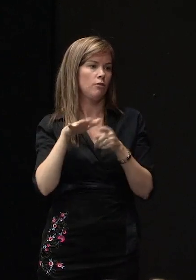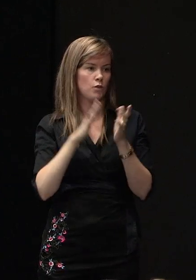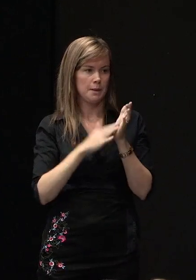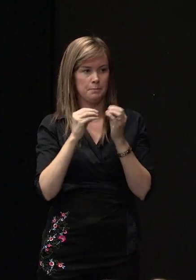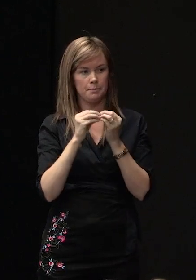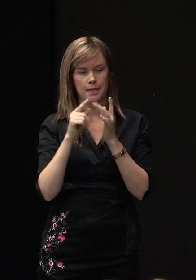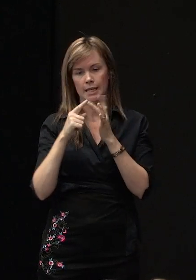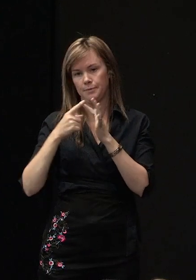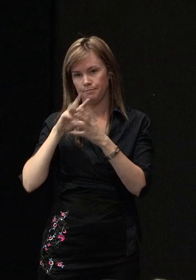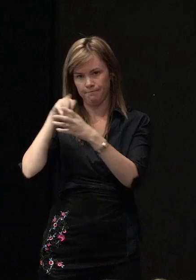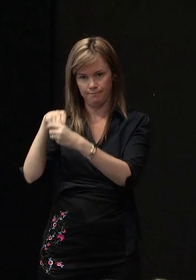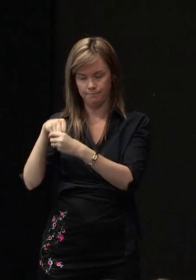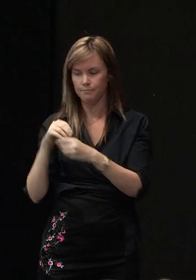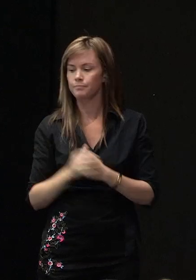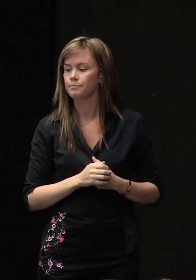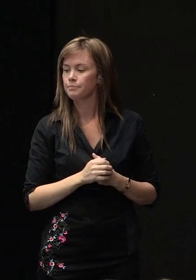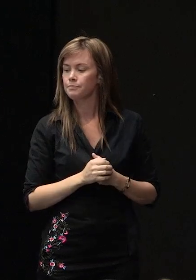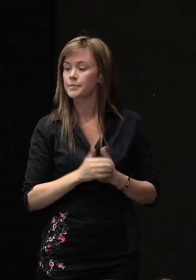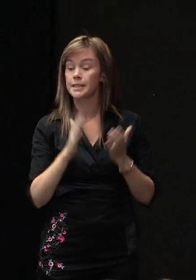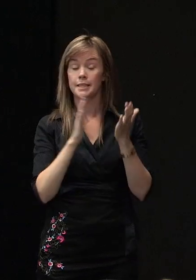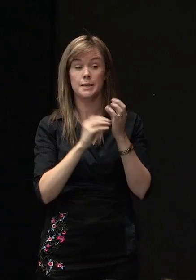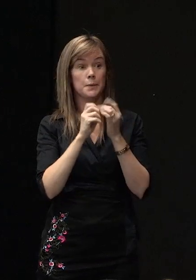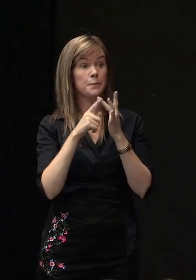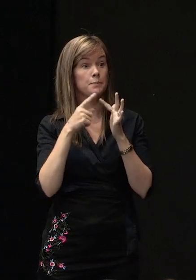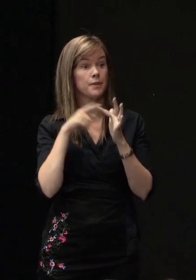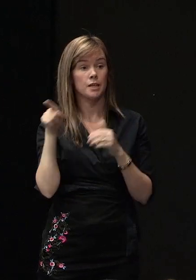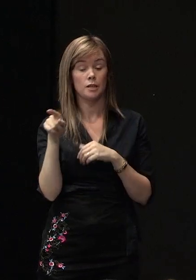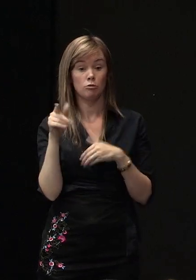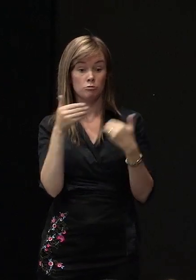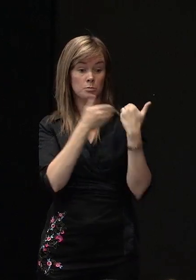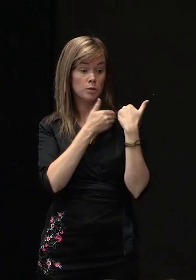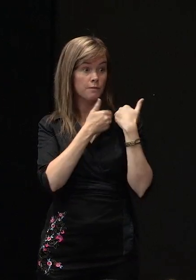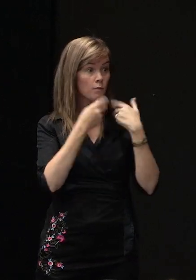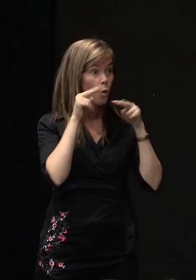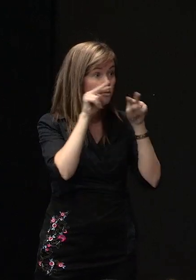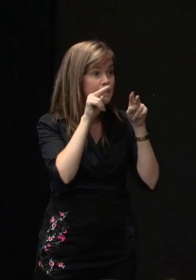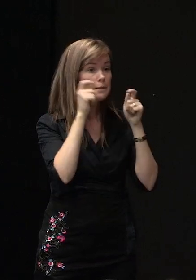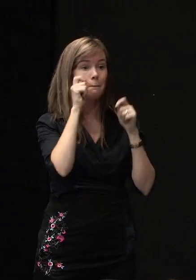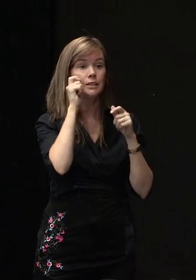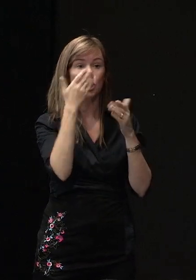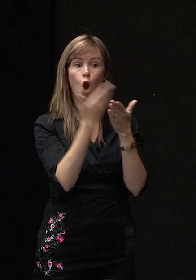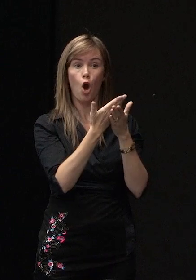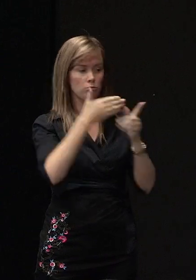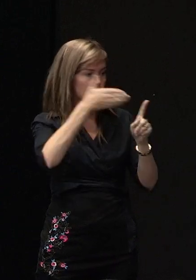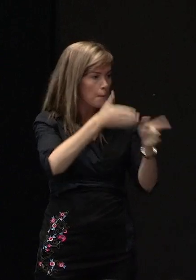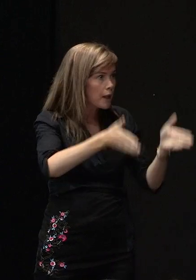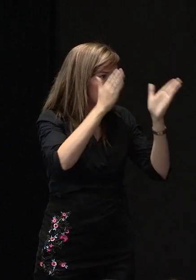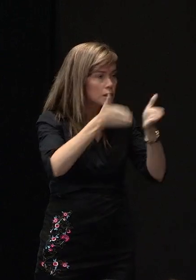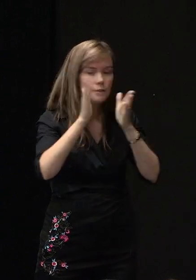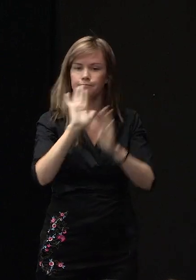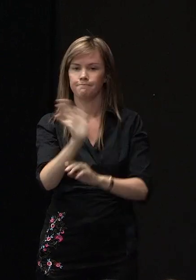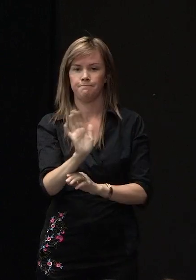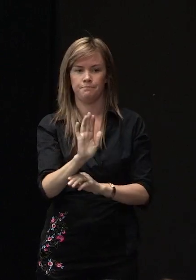I have to stress that MBIE is not responsible for inspecting individual buildings, but for the